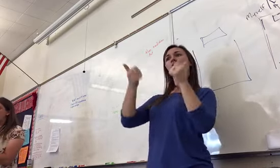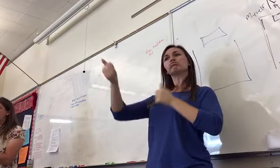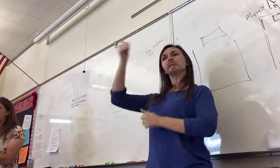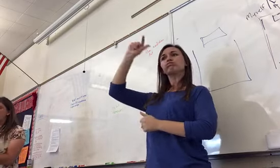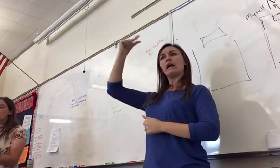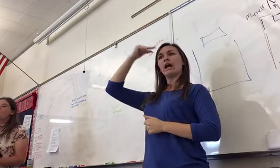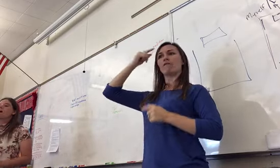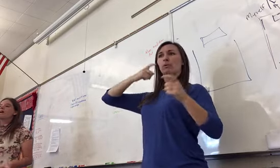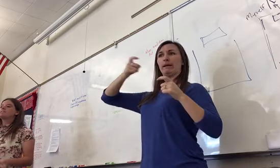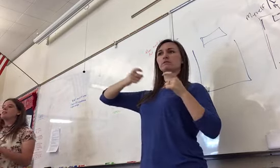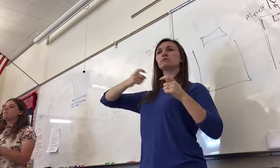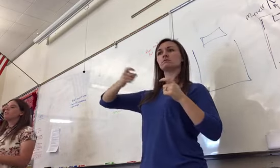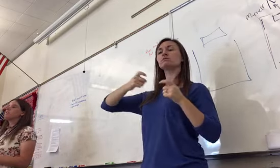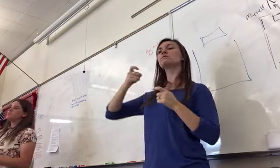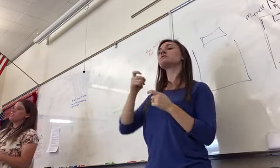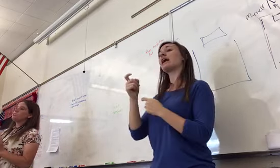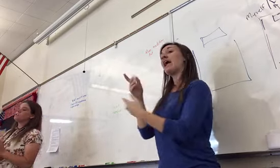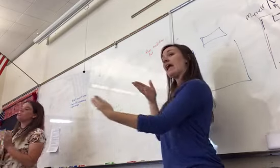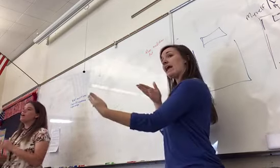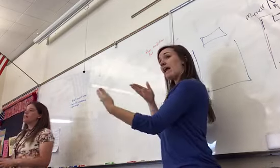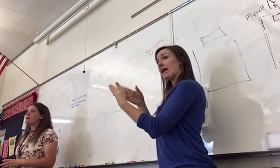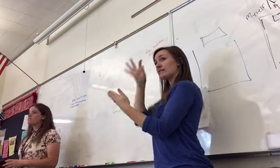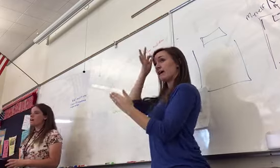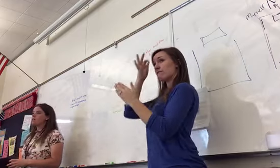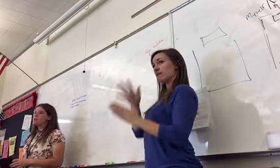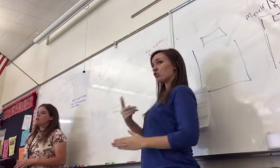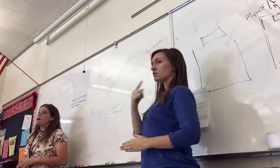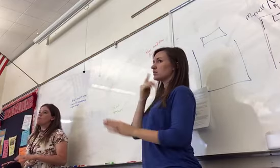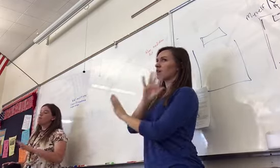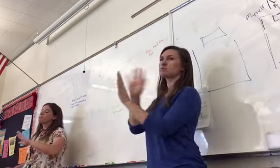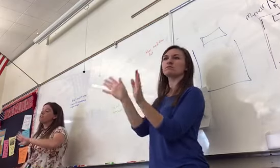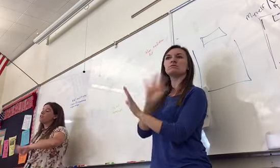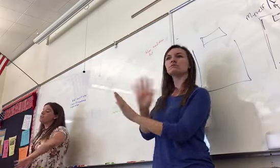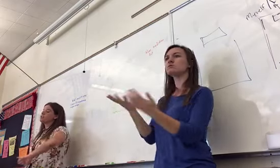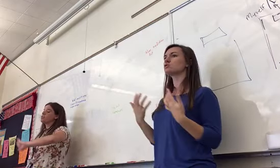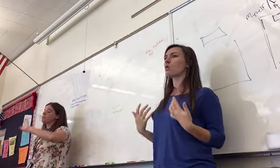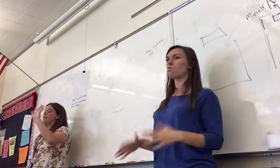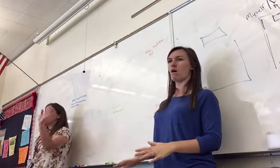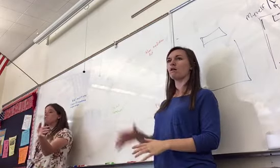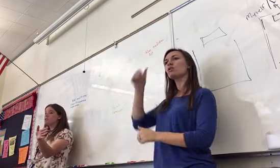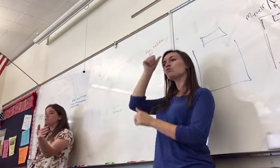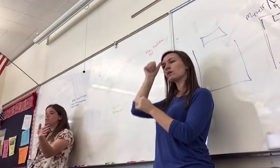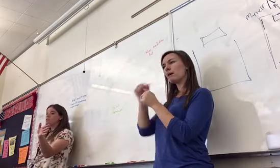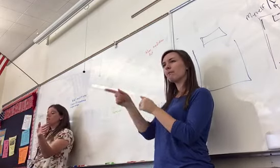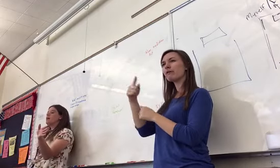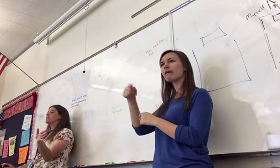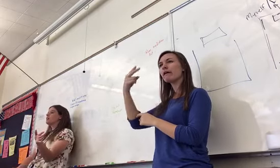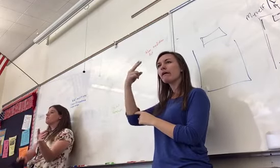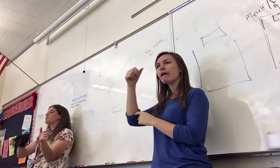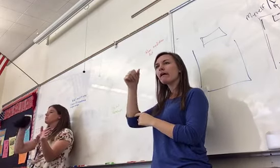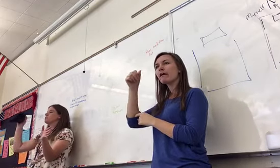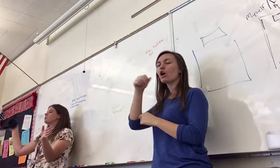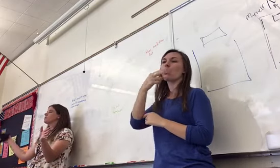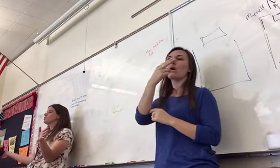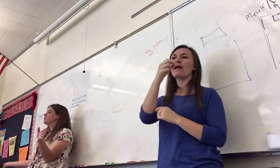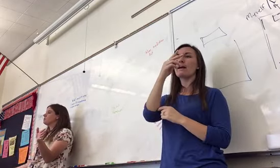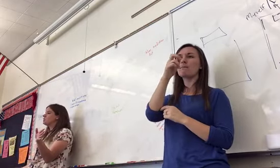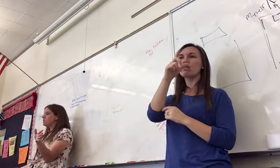lives. Anti-Federalists say we should not have that. Remember, the Federalists are going to be Hamilton. Anti-Federalists especially are going to be